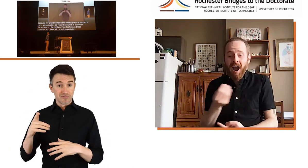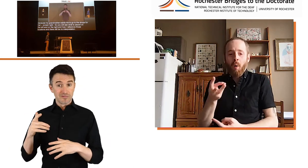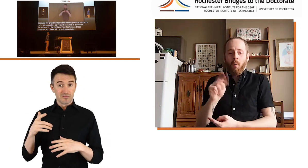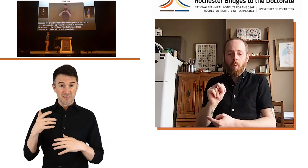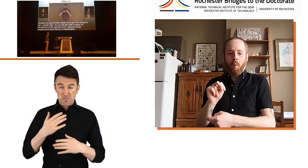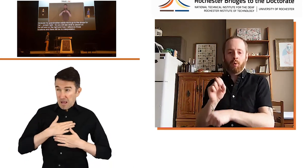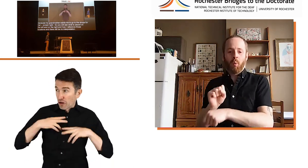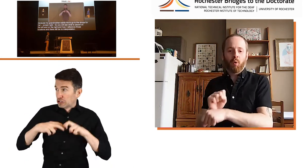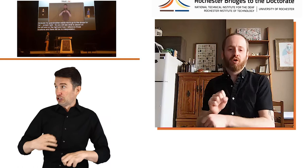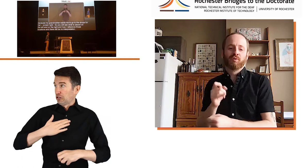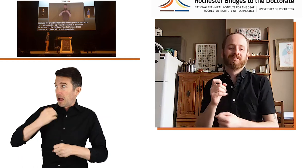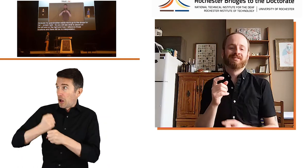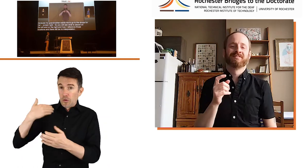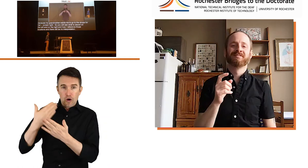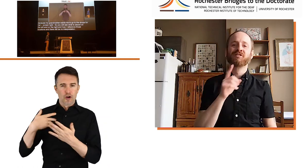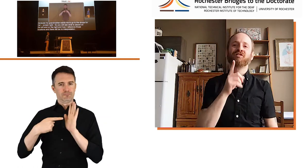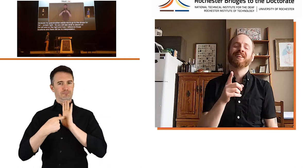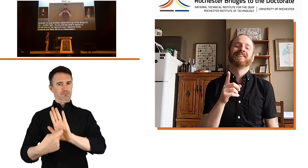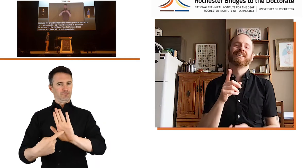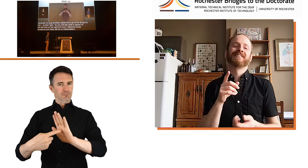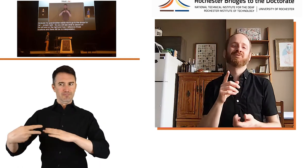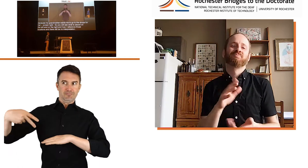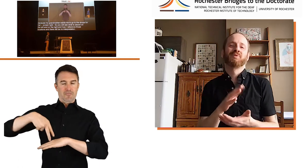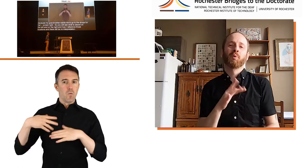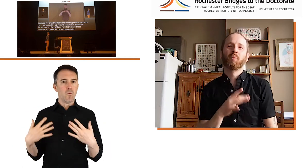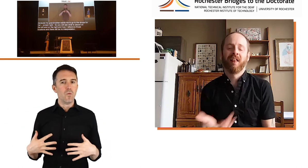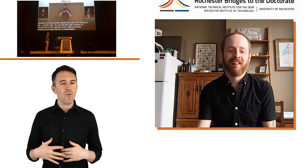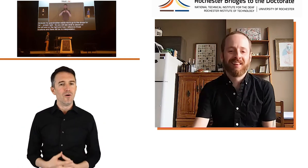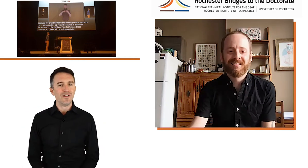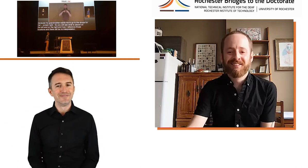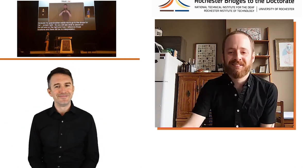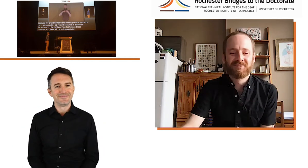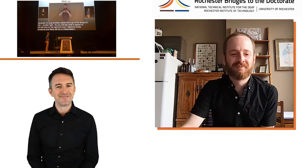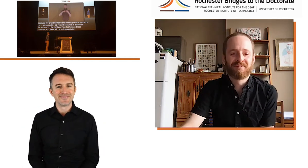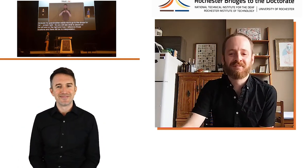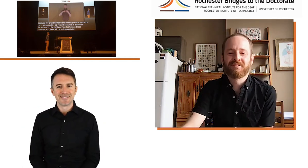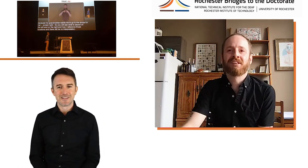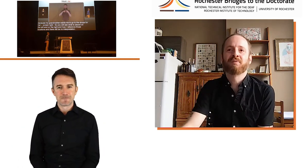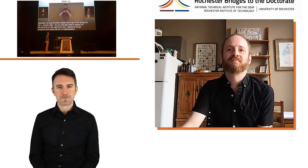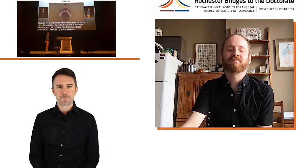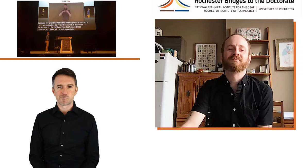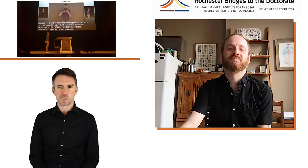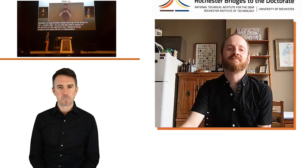here and presenting about my own work, which was just a very cool moment for me.